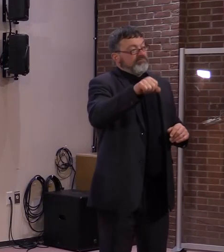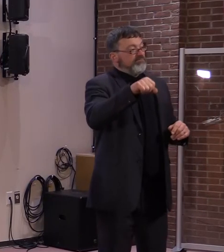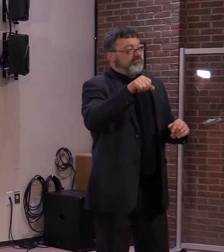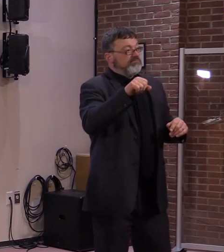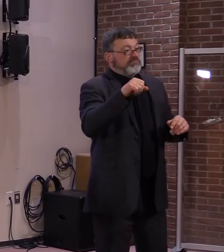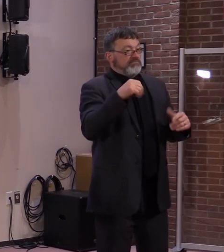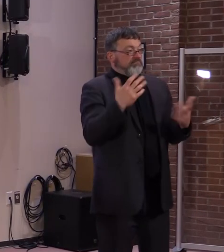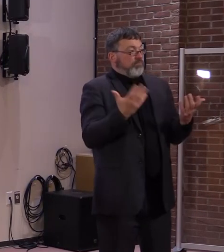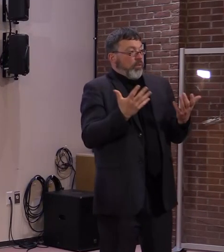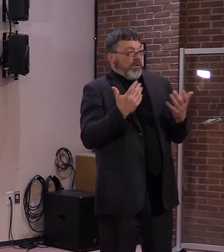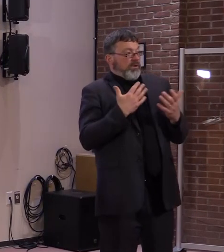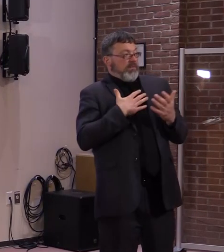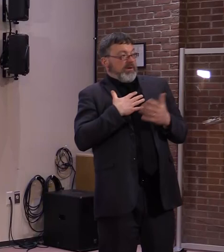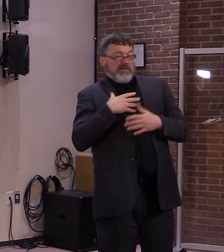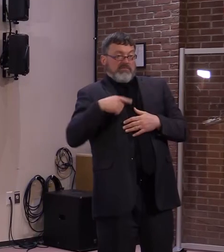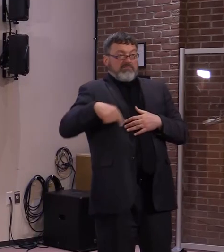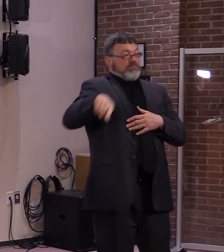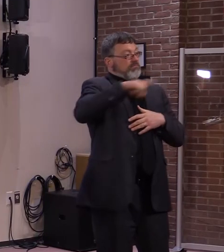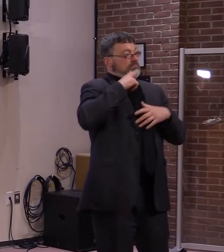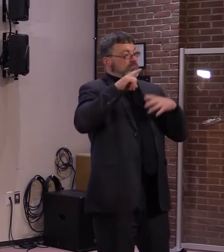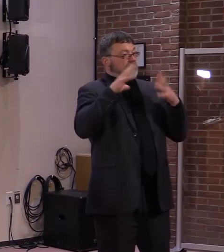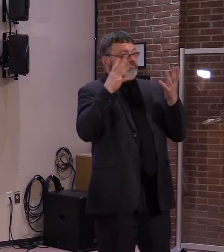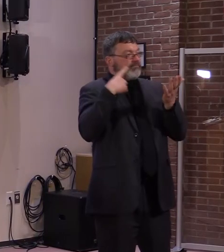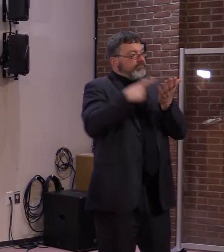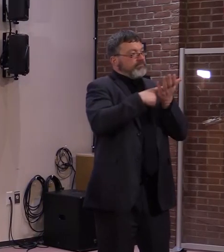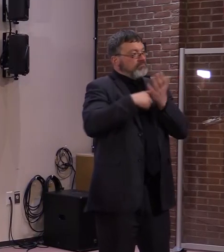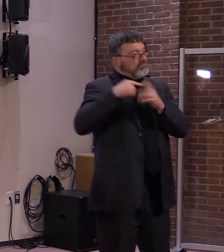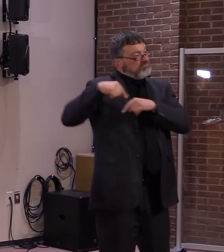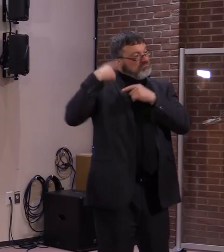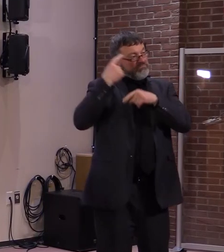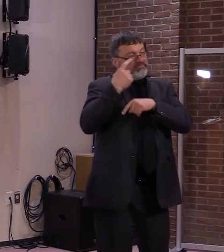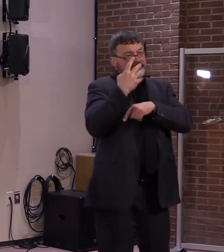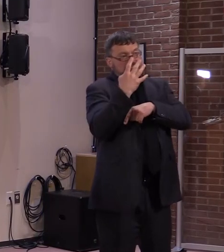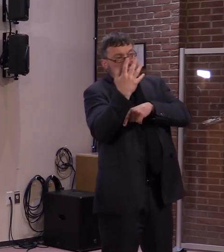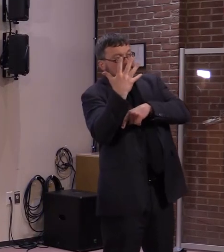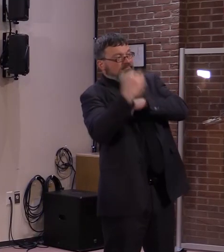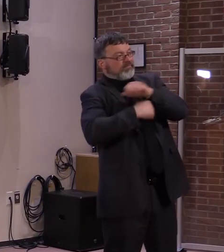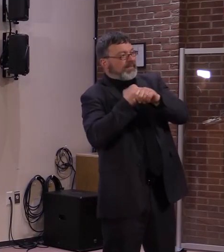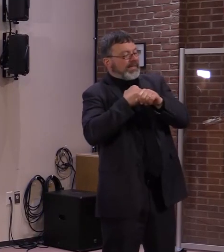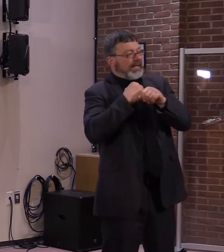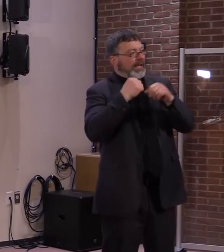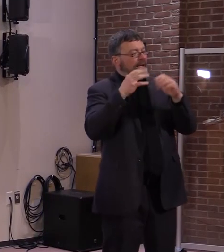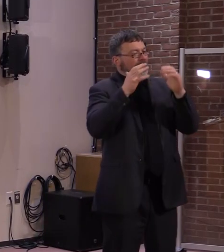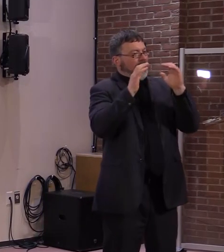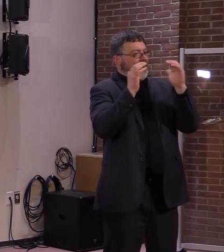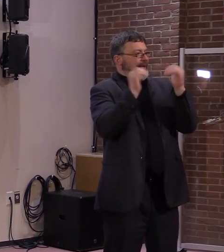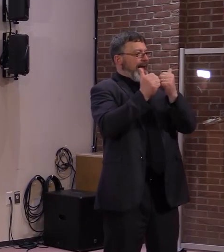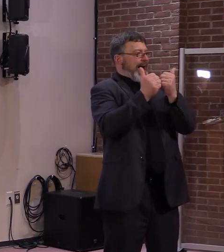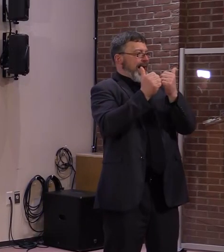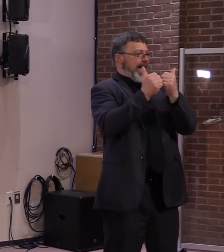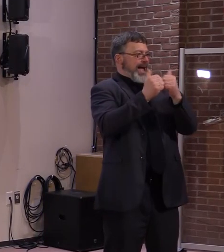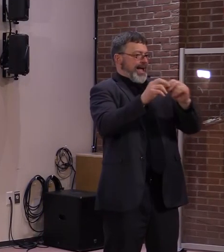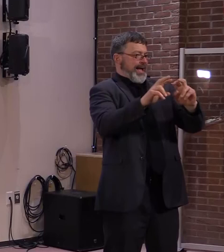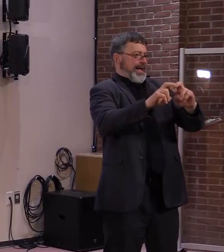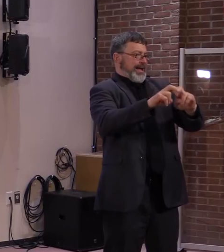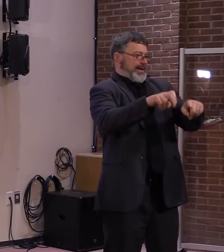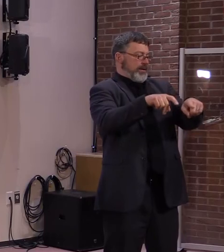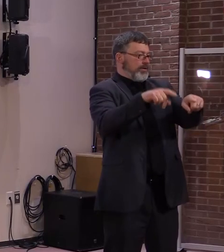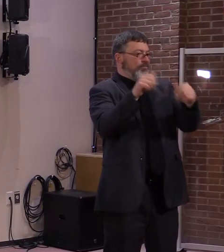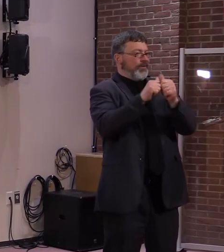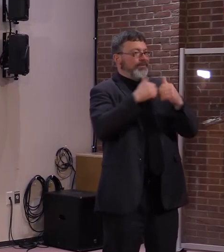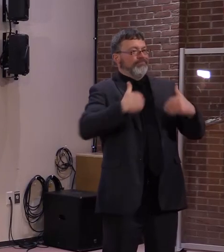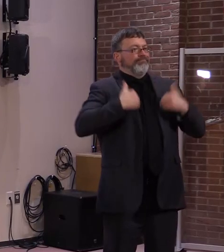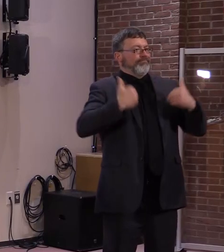justice reinvestment, I think that this is a timely incident in some respects